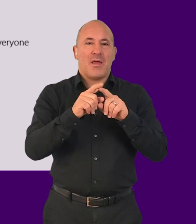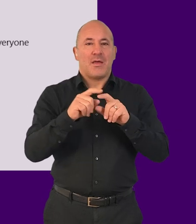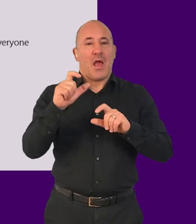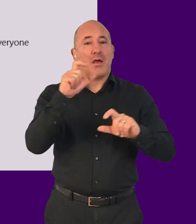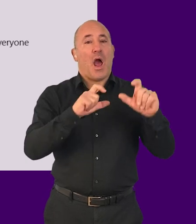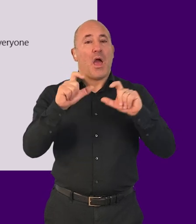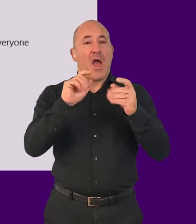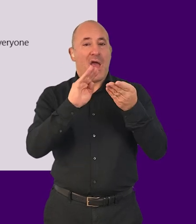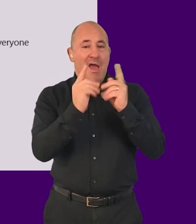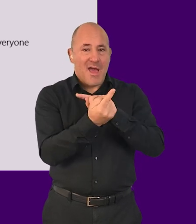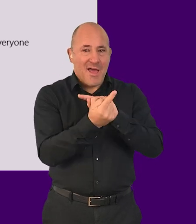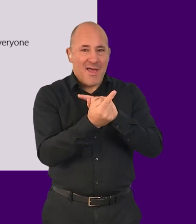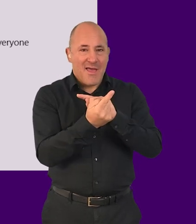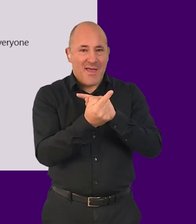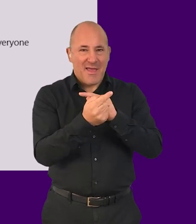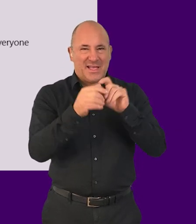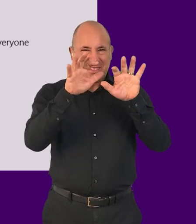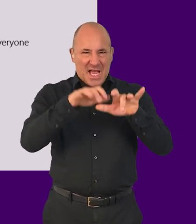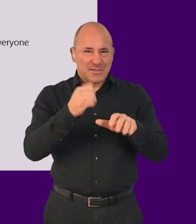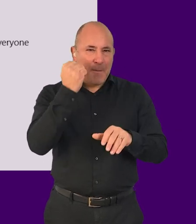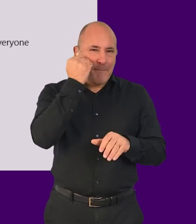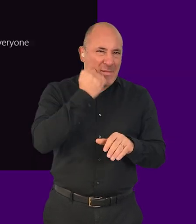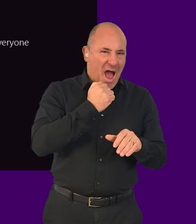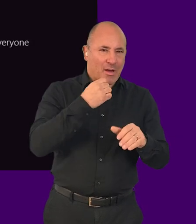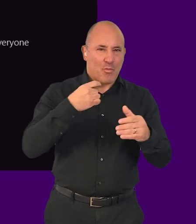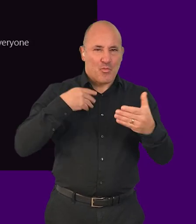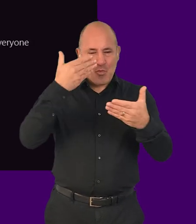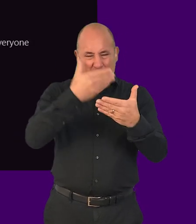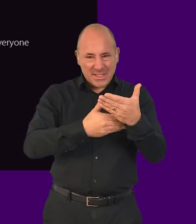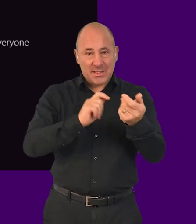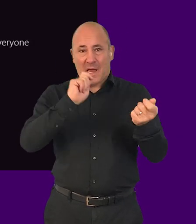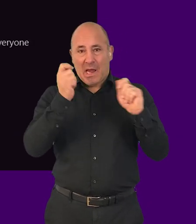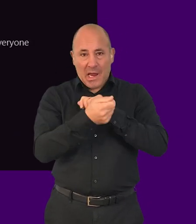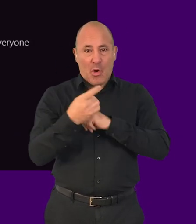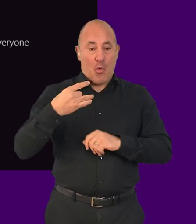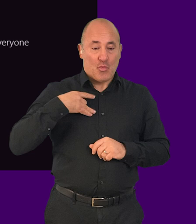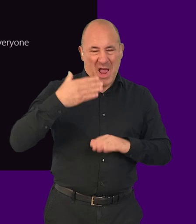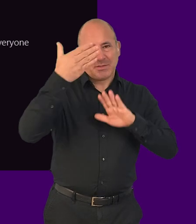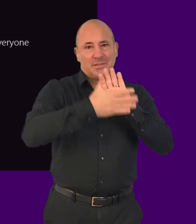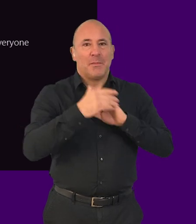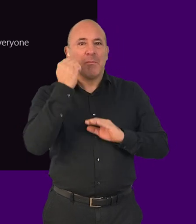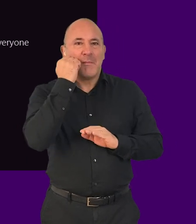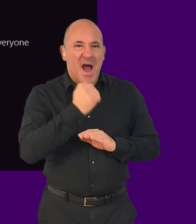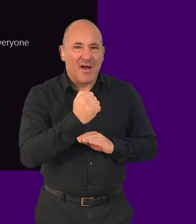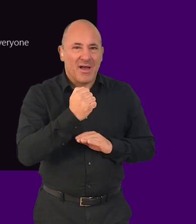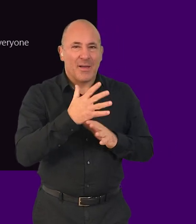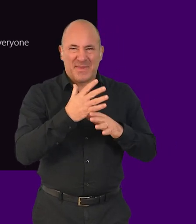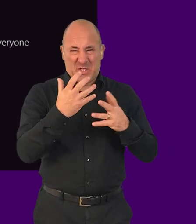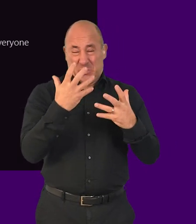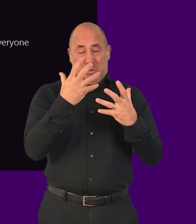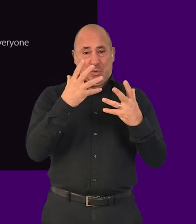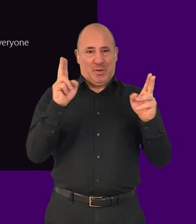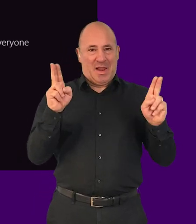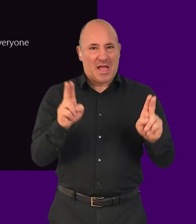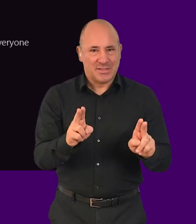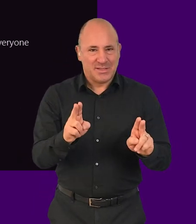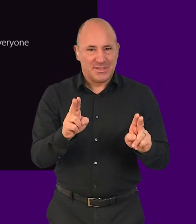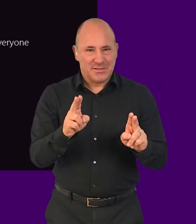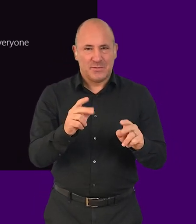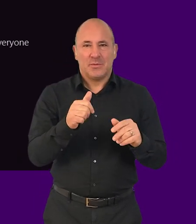inversion, turning text from black on white to white on black, can reduce screen glare and is helpful for older people or people with certain